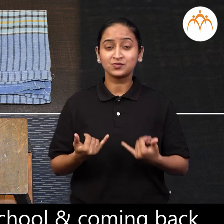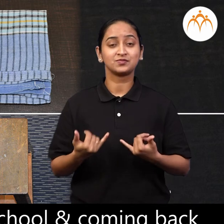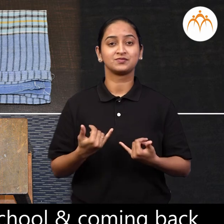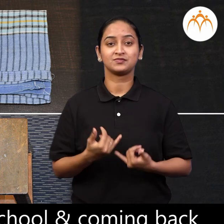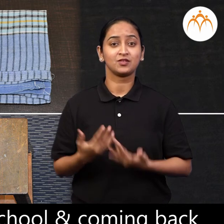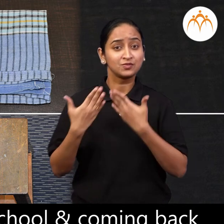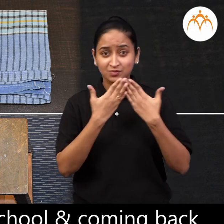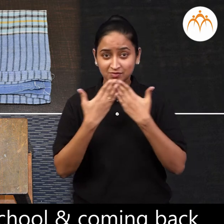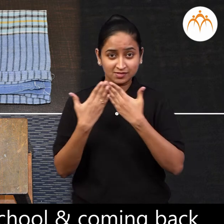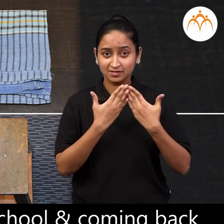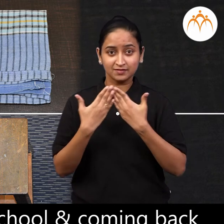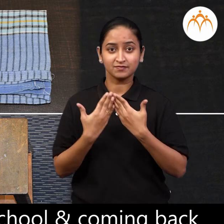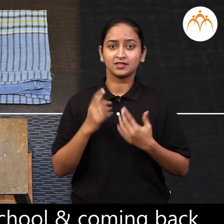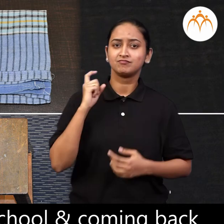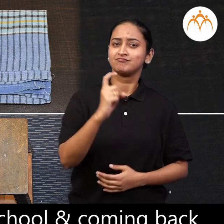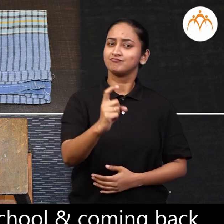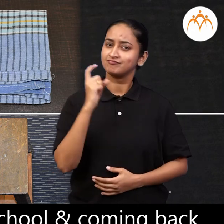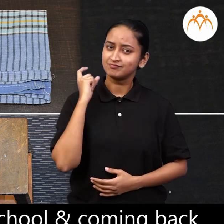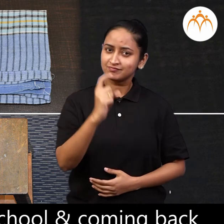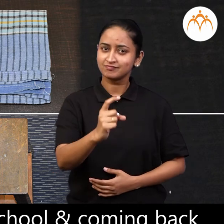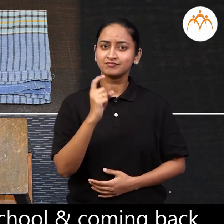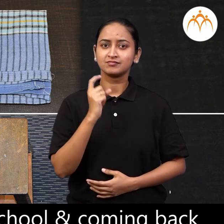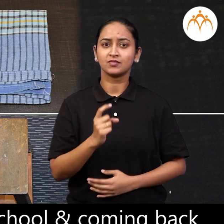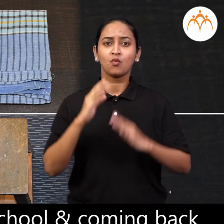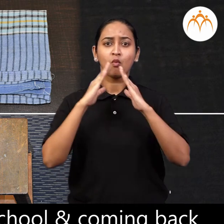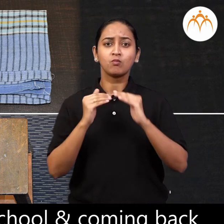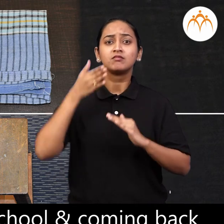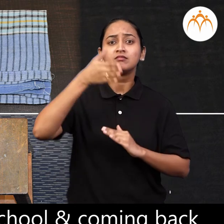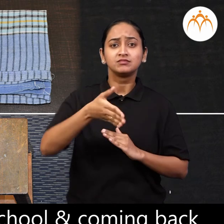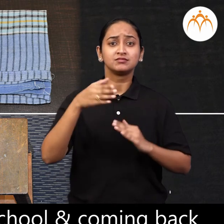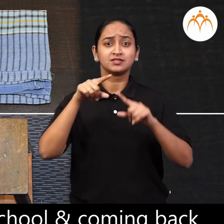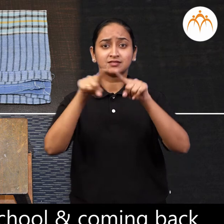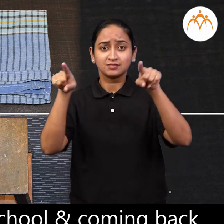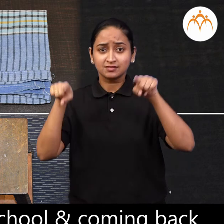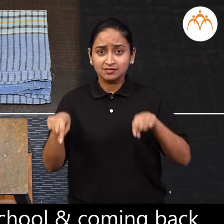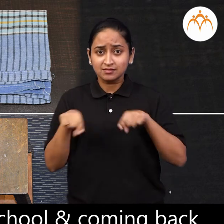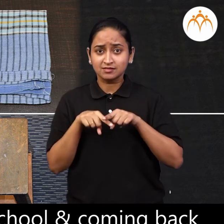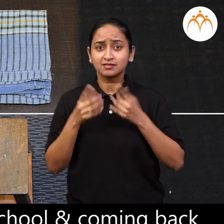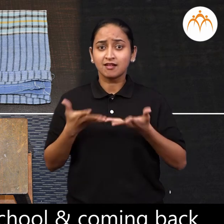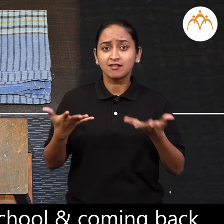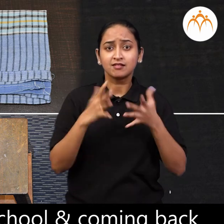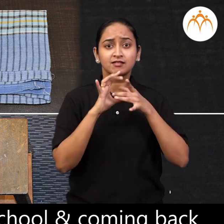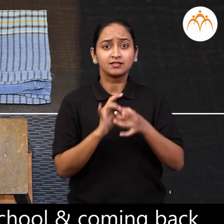While going to school and coming back to home, find out square objects.